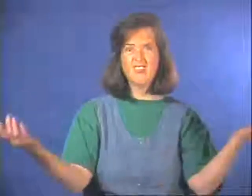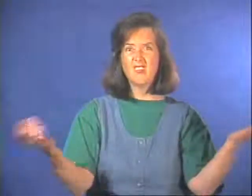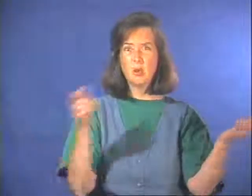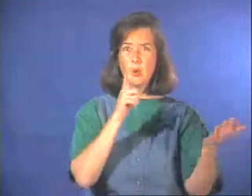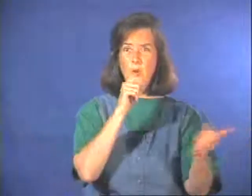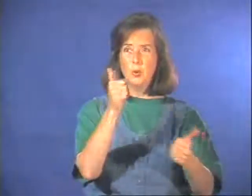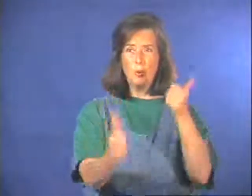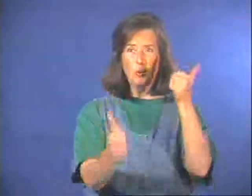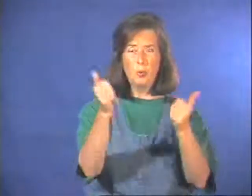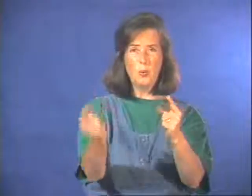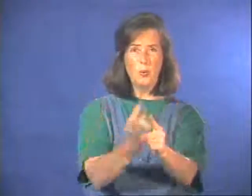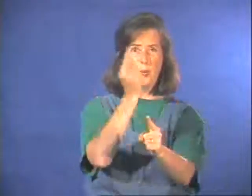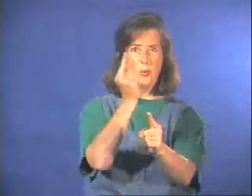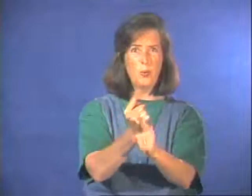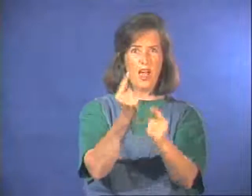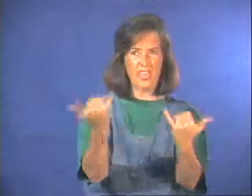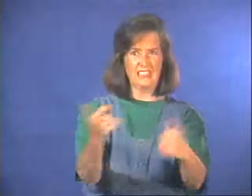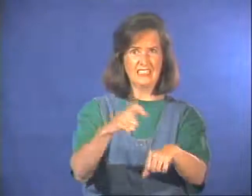Who is right this time?